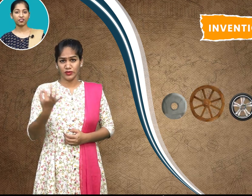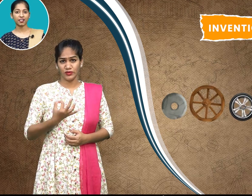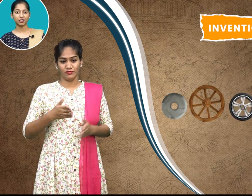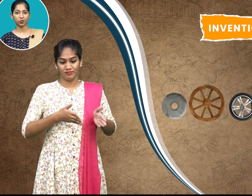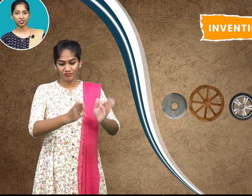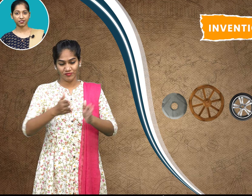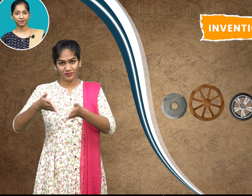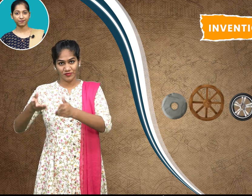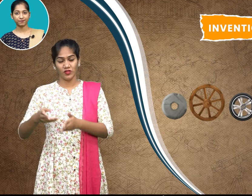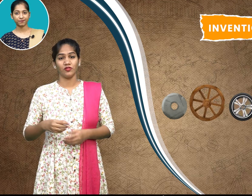transport